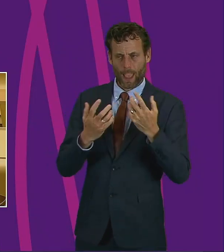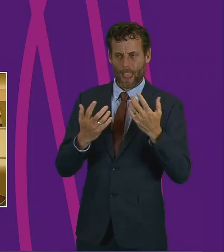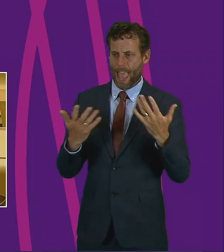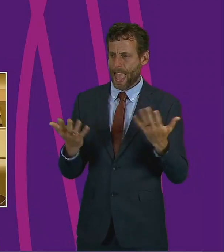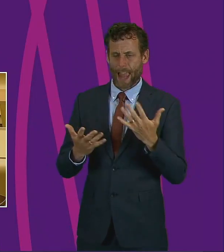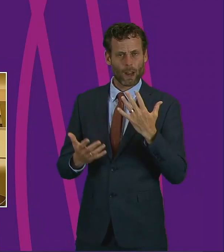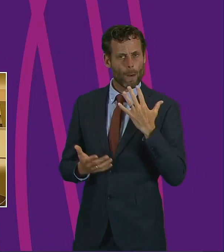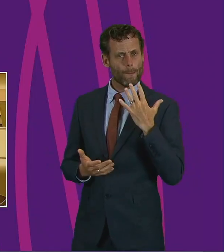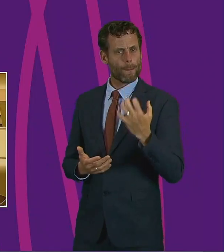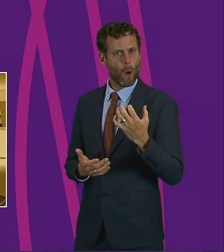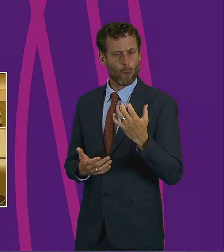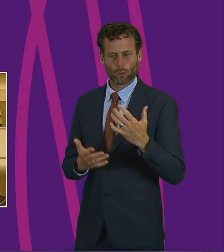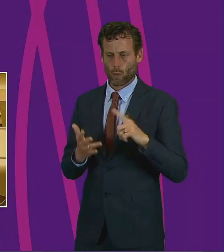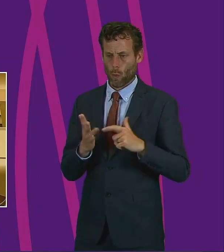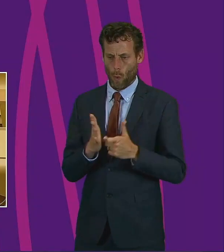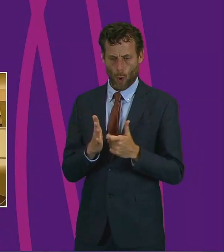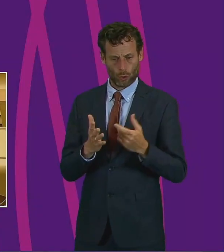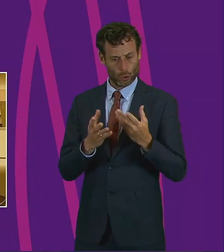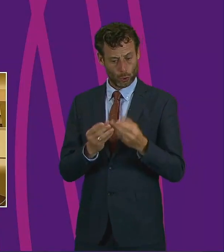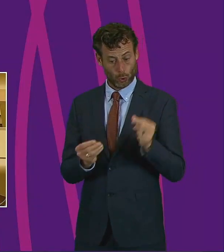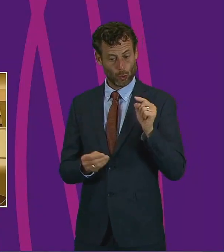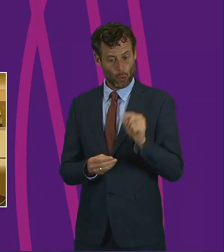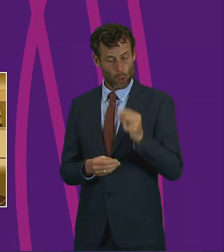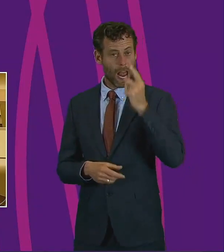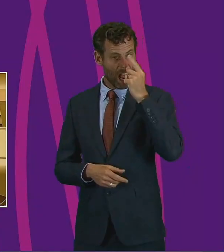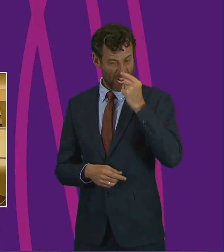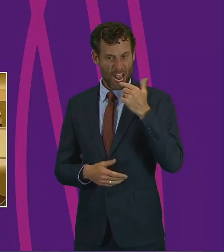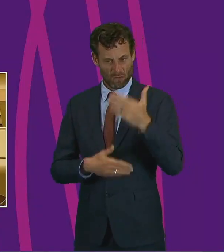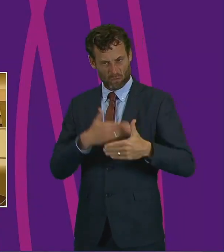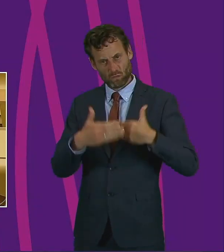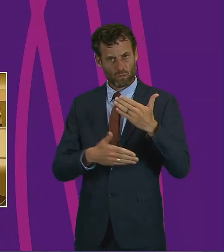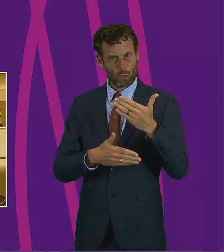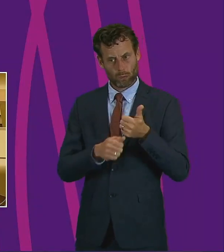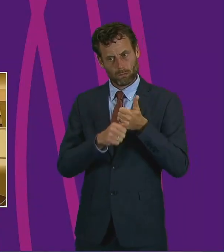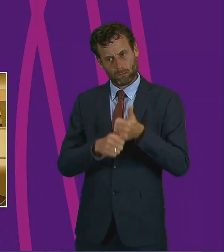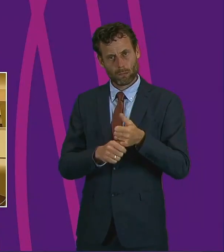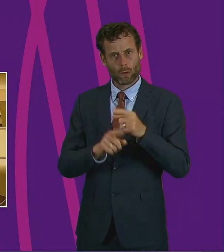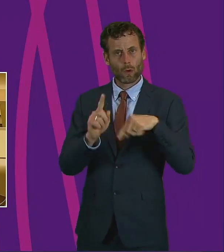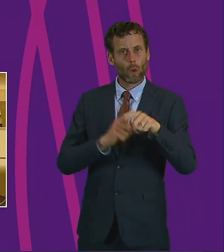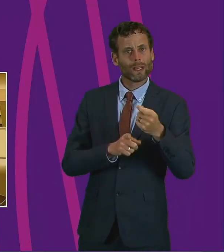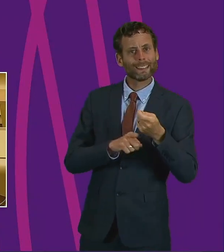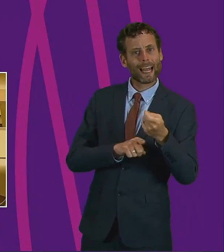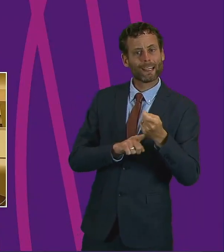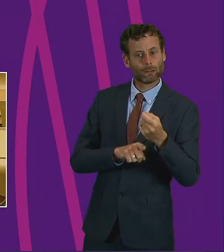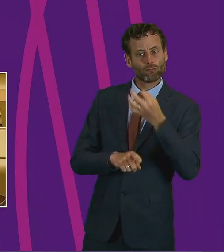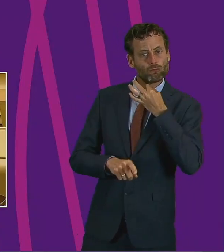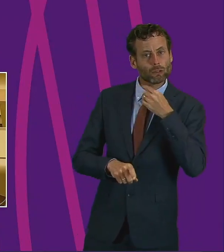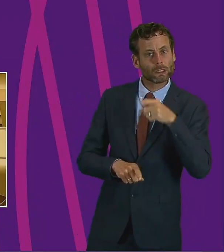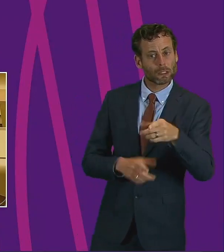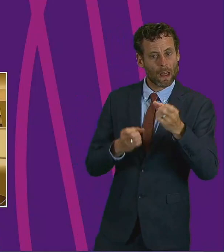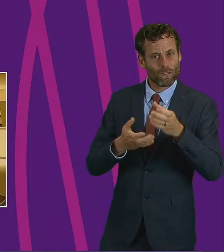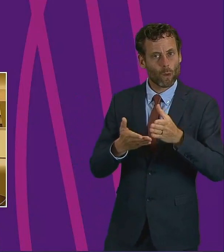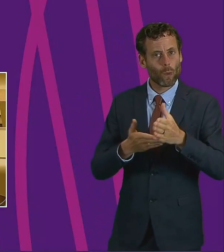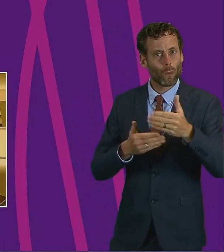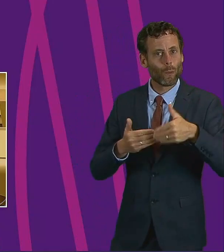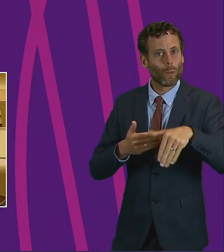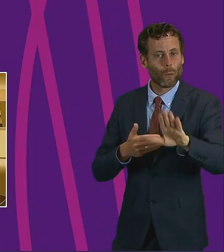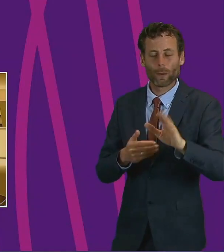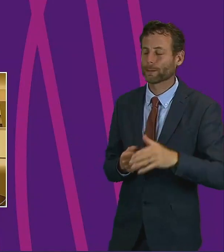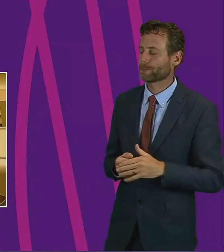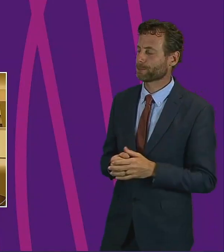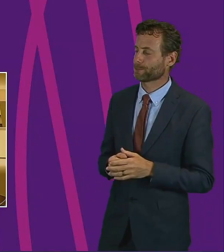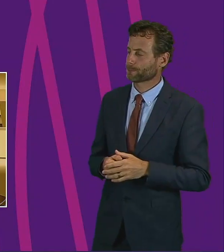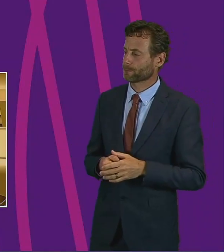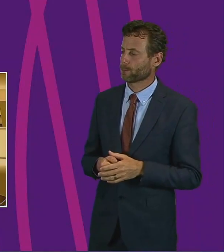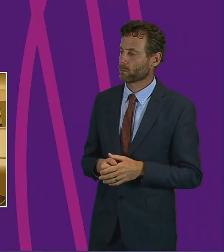and workable solution that comes forward as this government is determined to support our tenants, as we have done already during this pandemic.